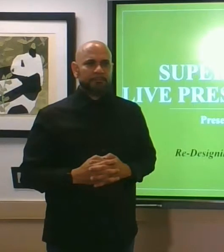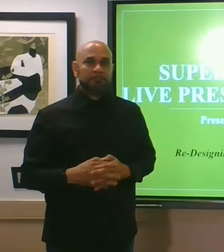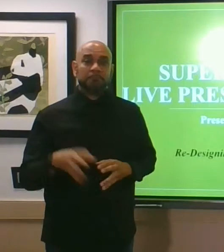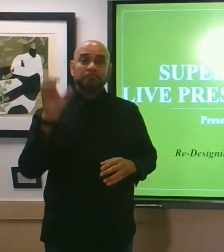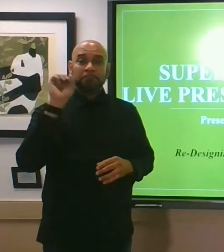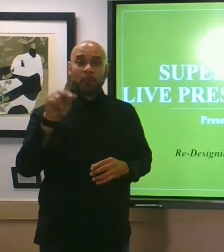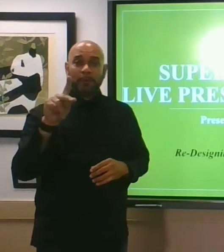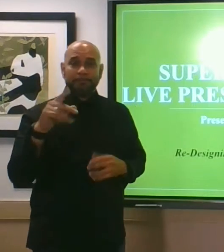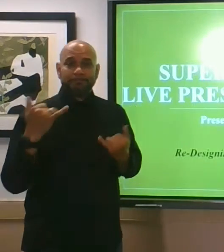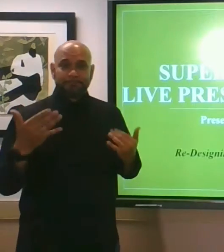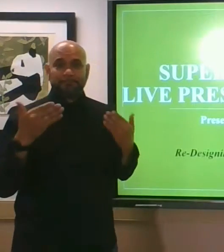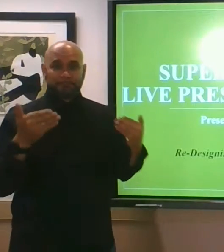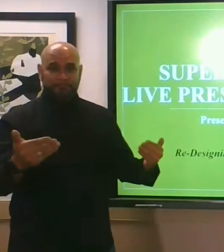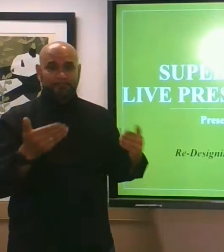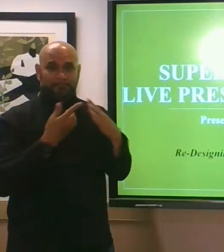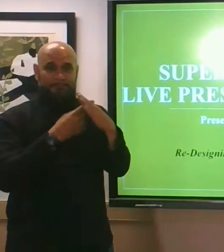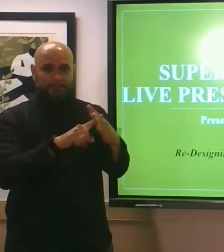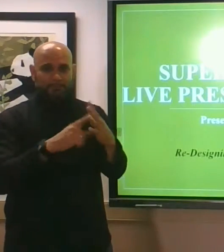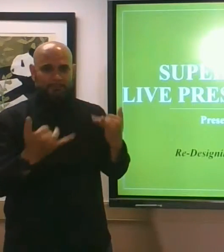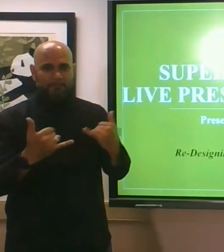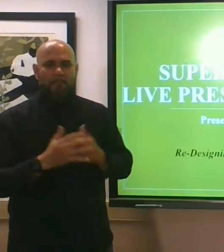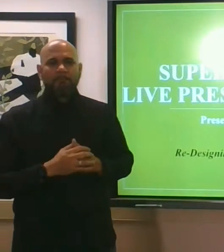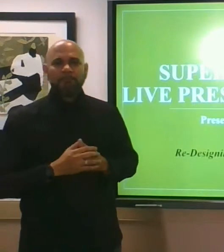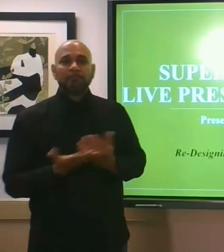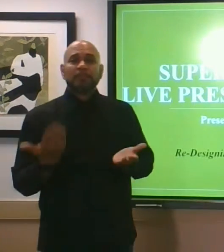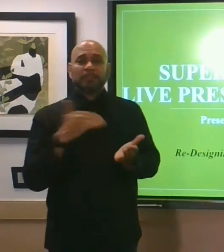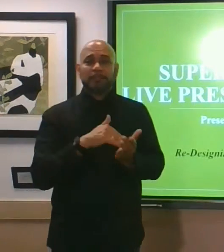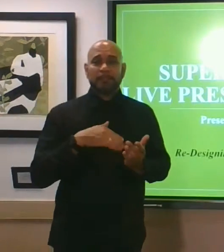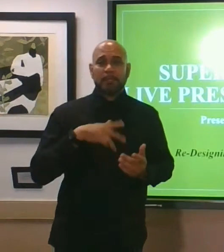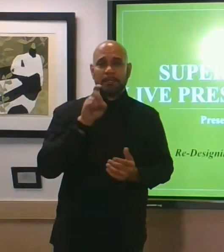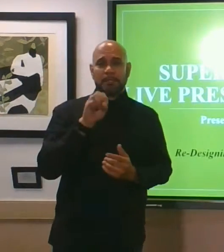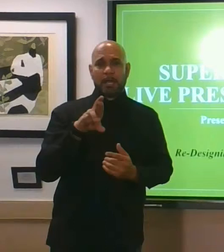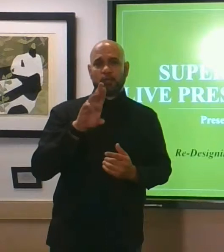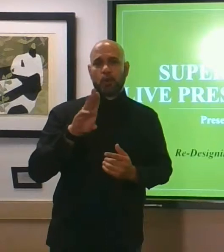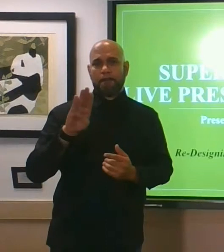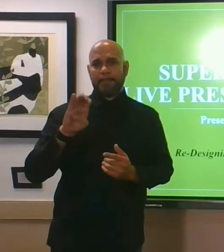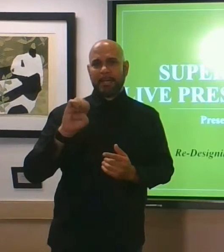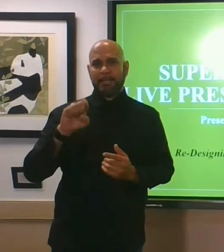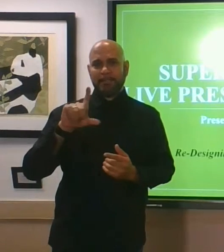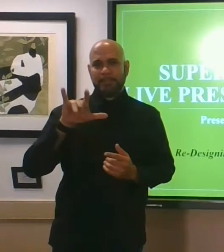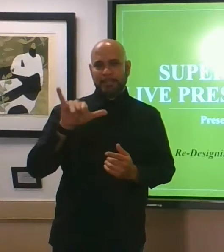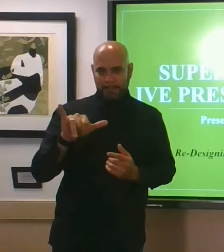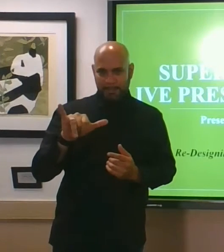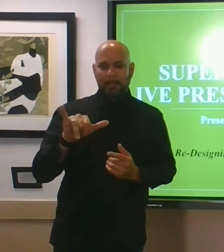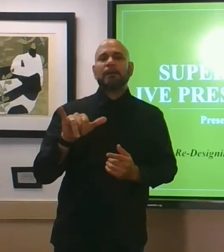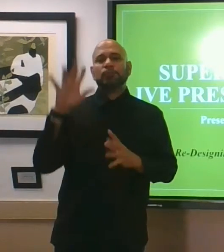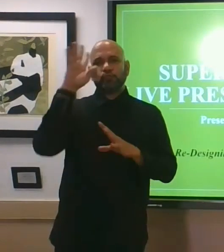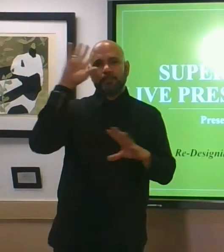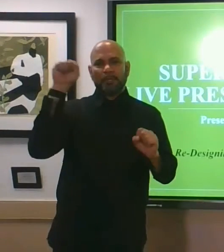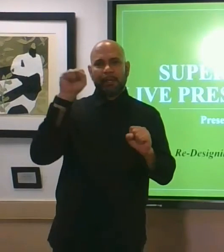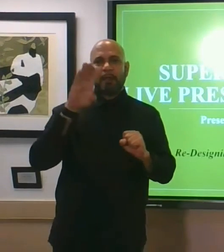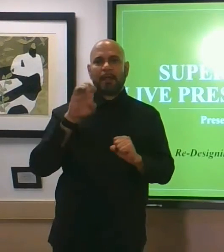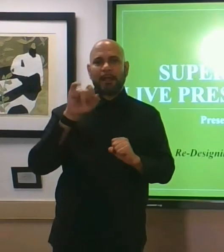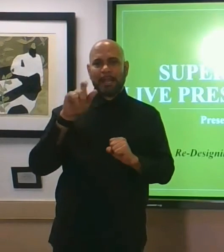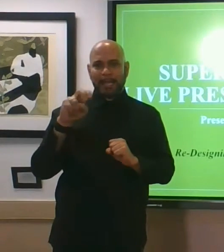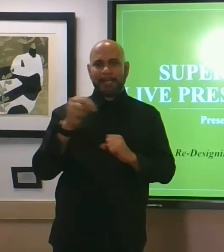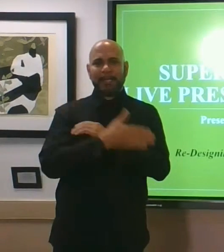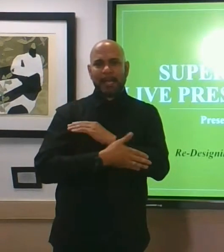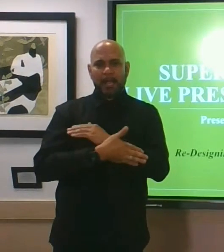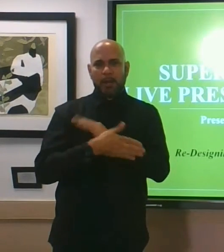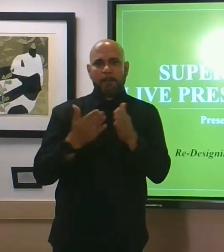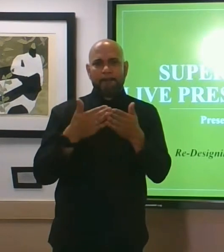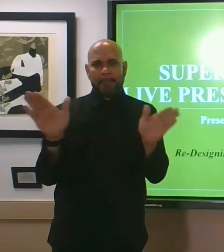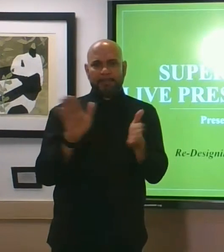okay well let's go ahead and get started again i'm dr beasley superintendent of schools here in clayton county public schools and it's always an